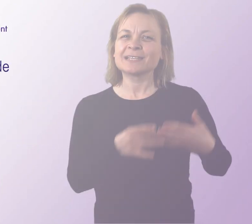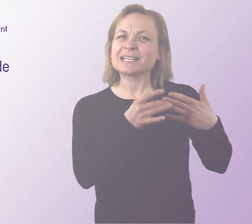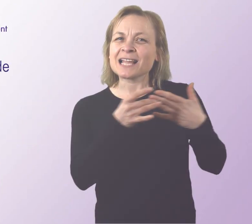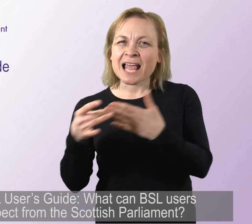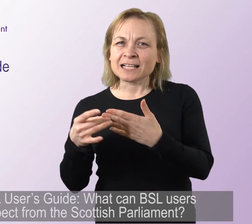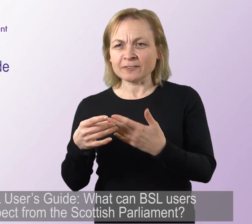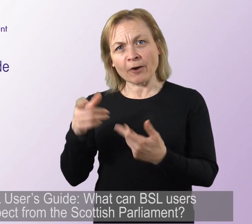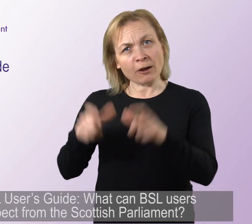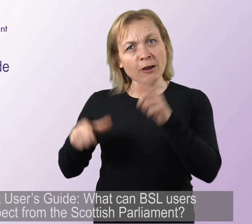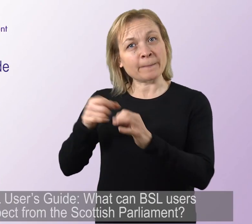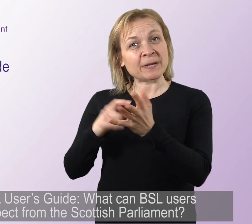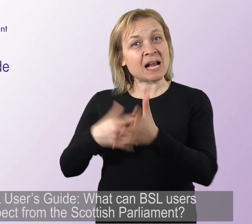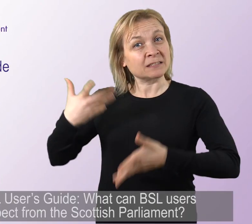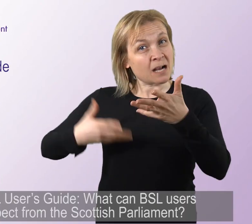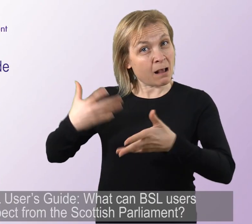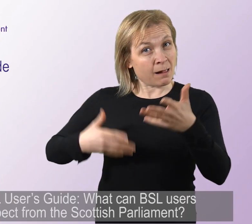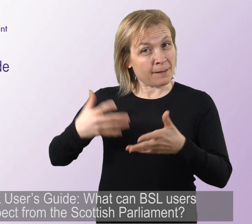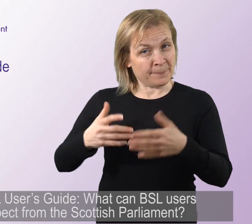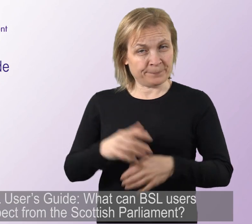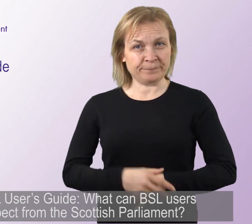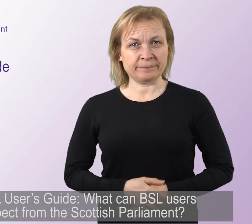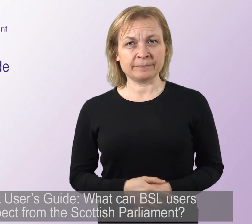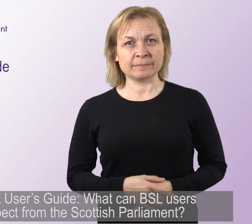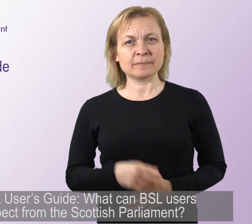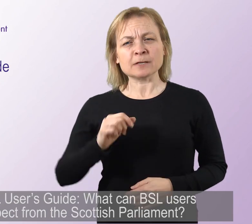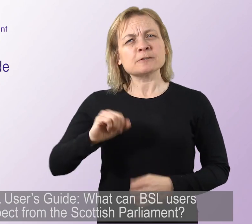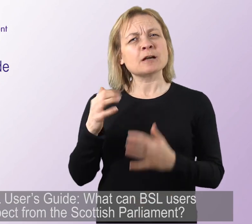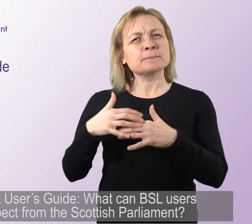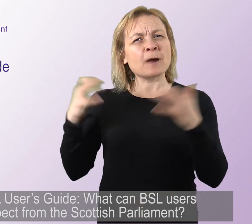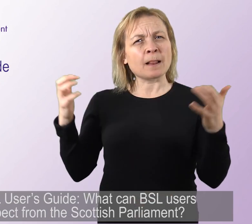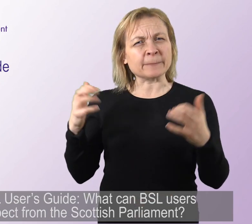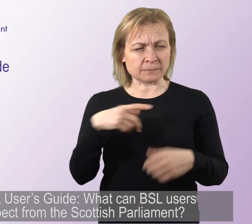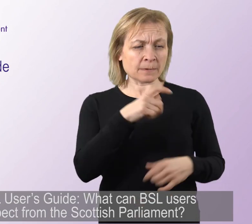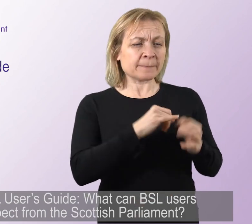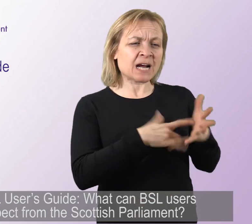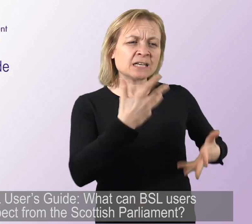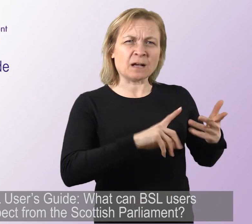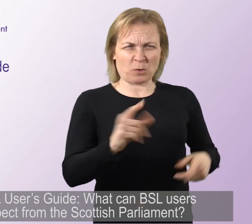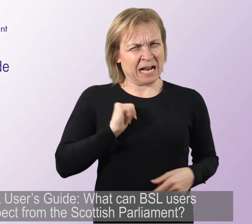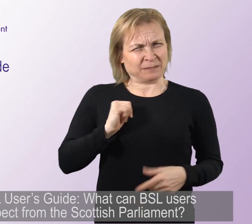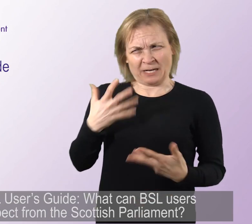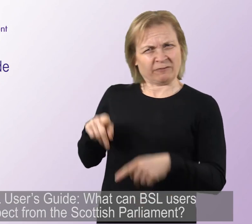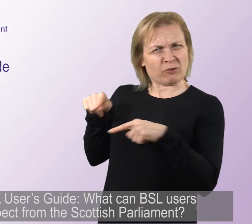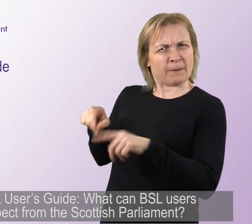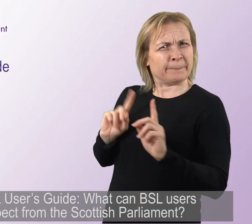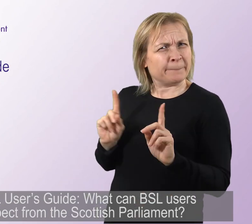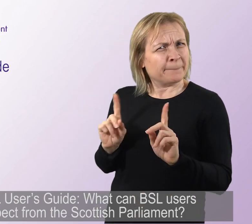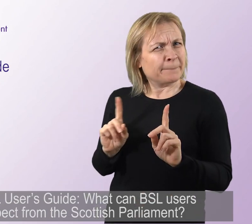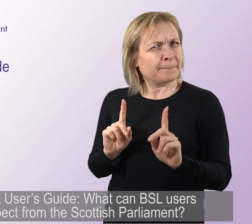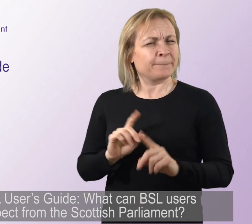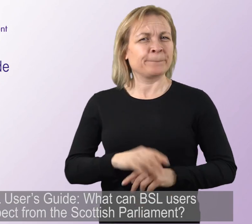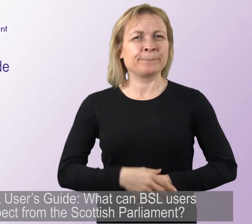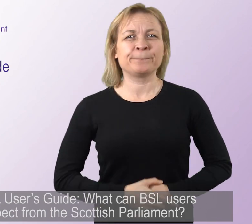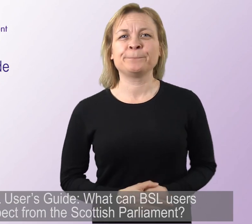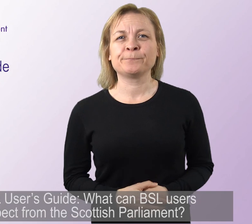A BSL User's Guide What can BSL users expect from the Scottish Parliament?